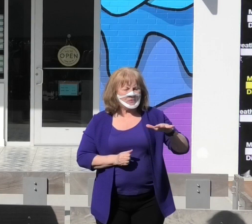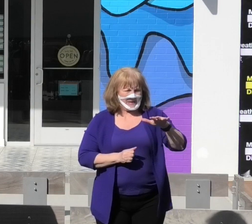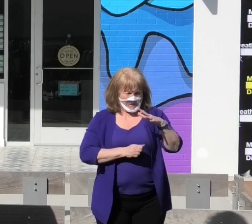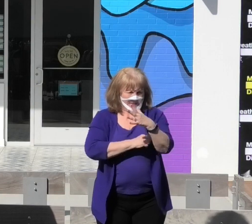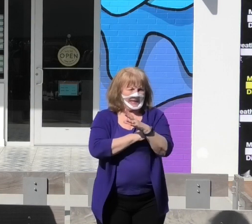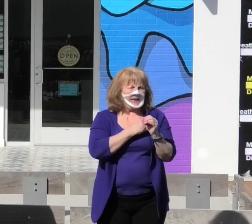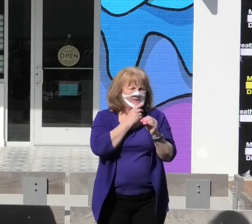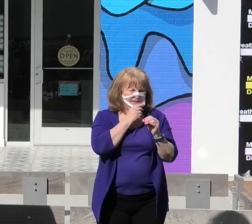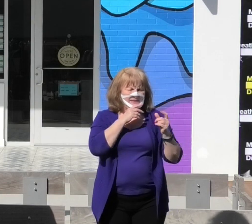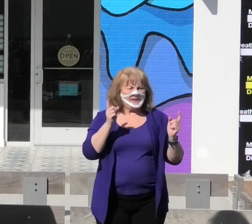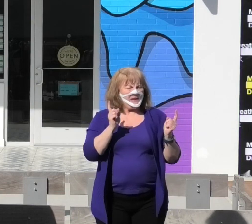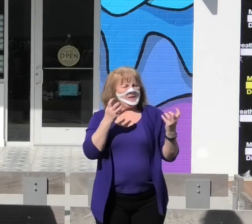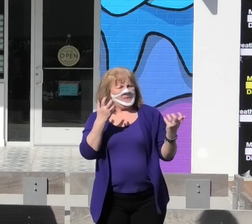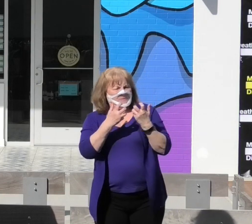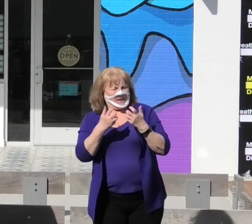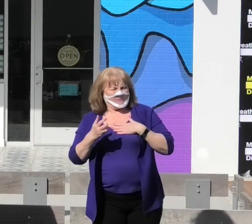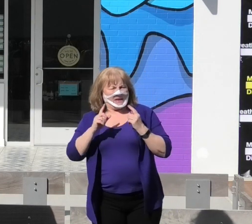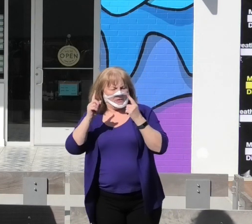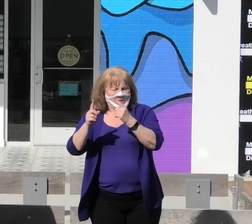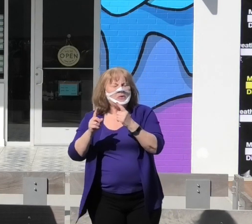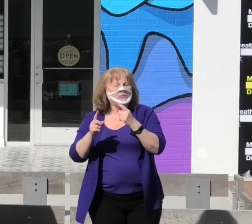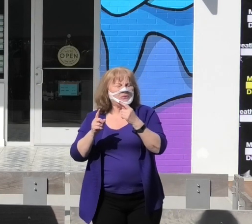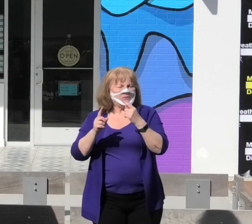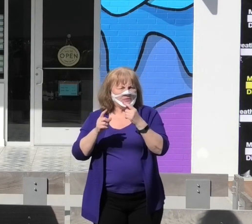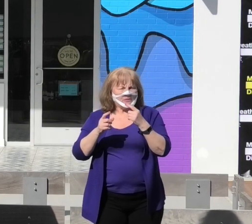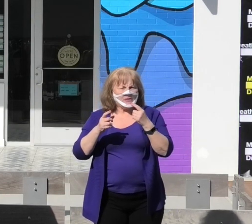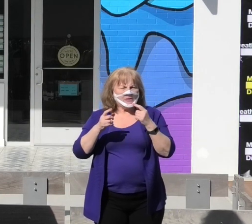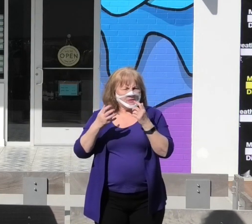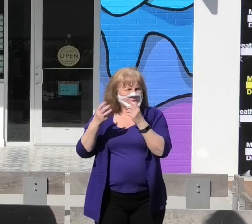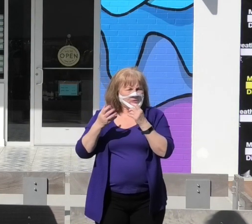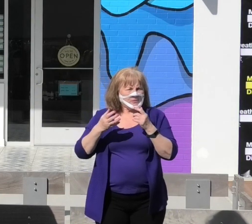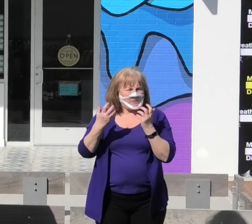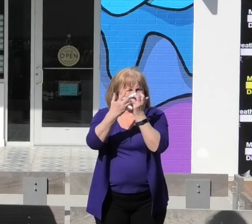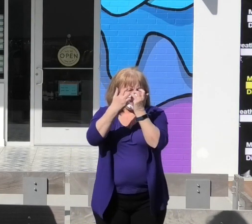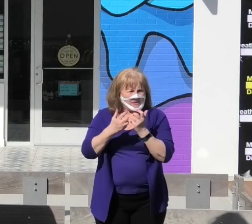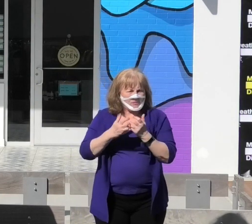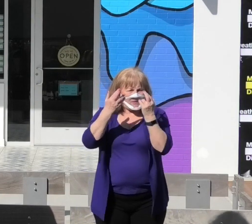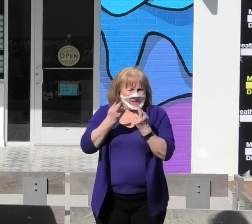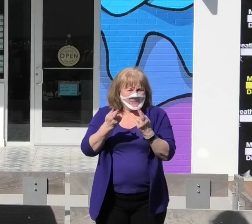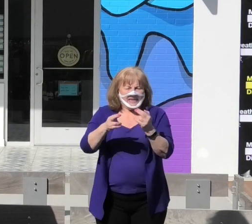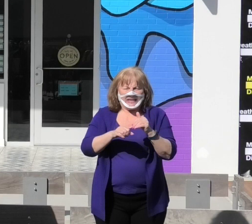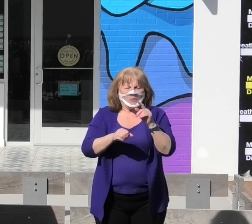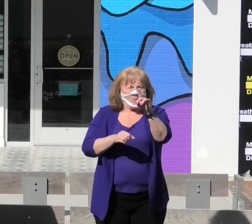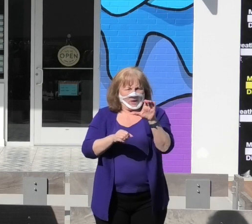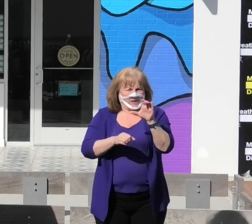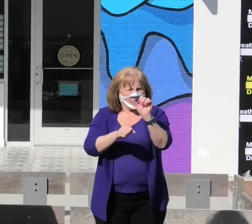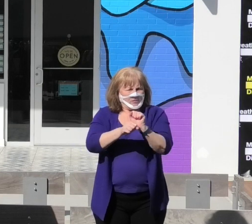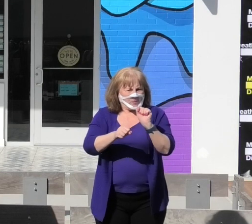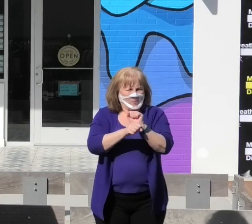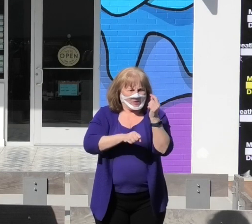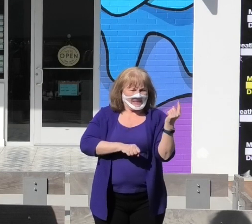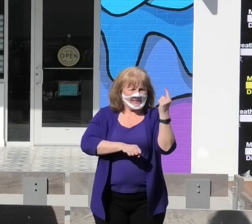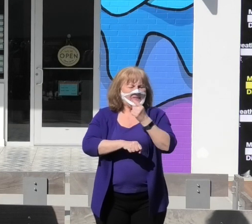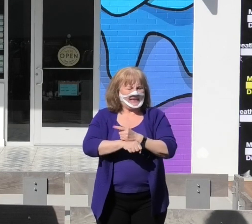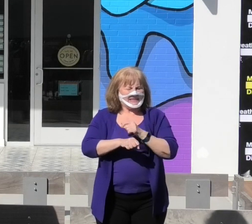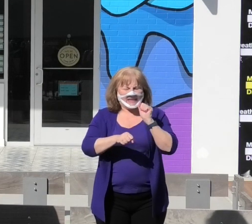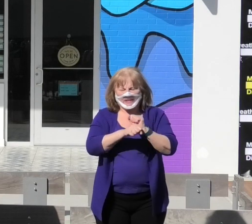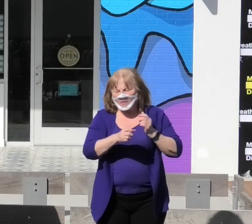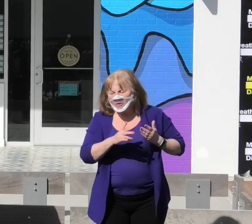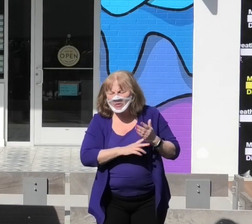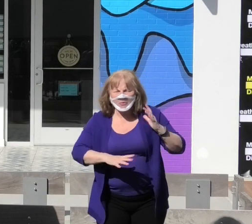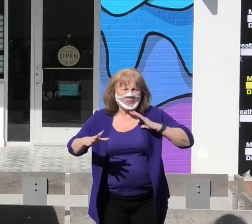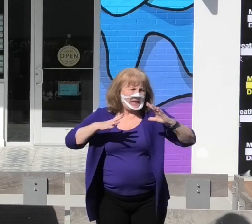ambitious goal to produce recommendations for these areas in 100 working days. They worked through the